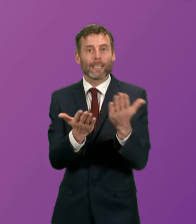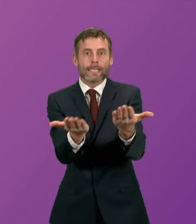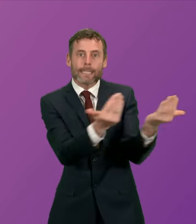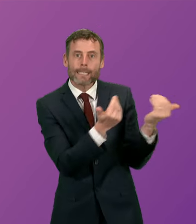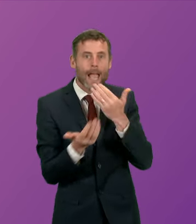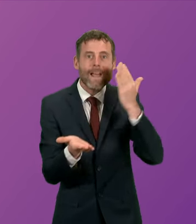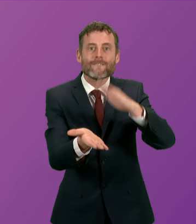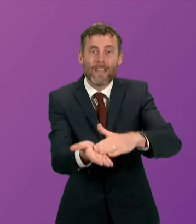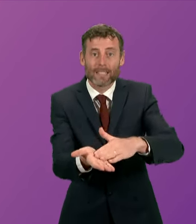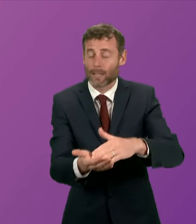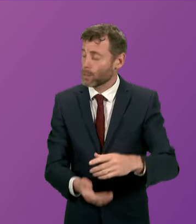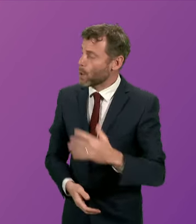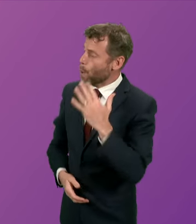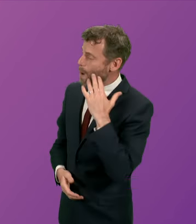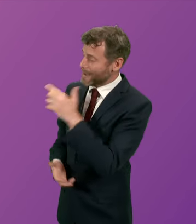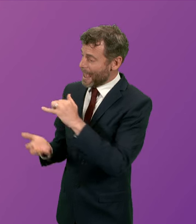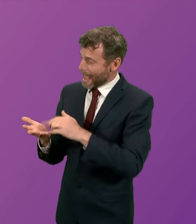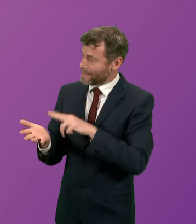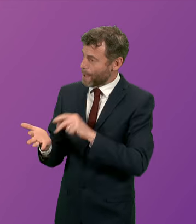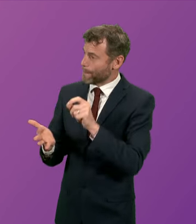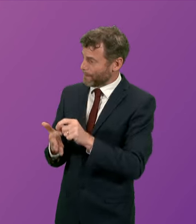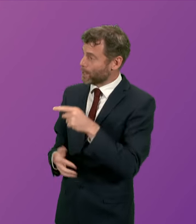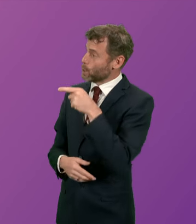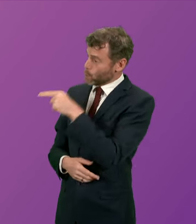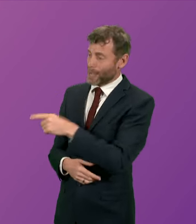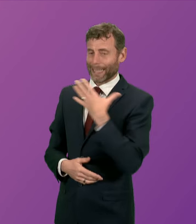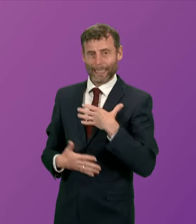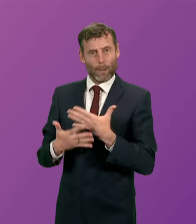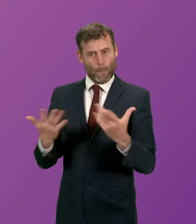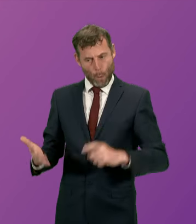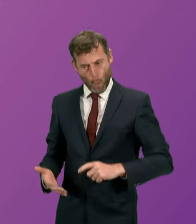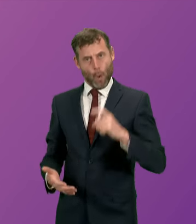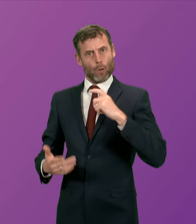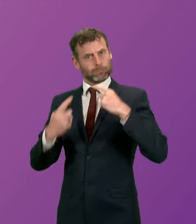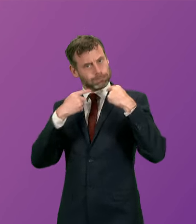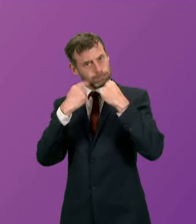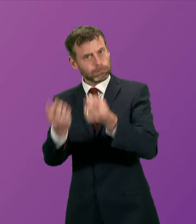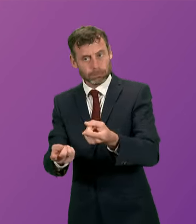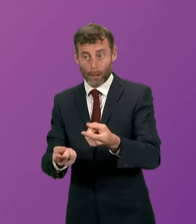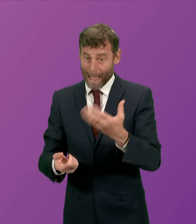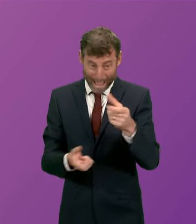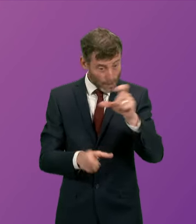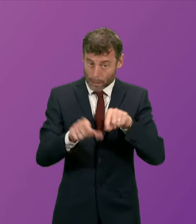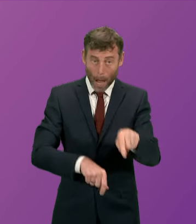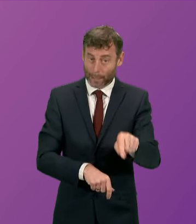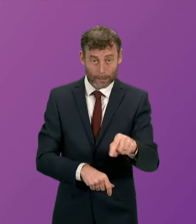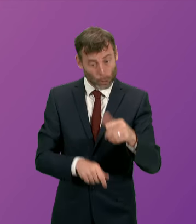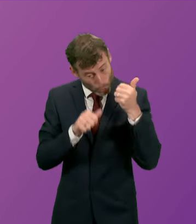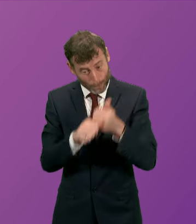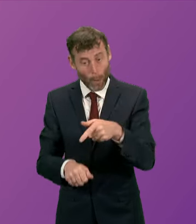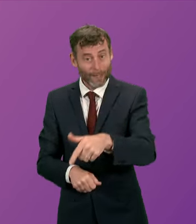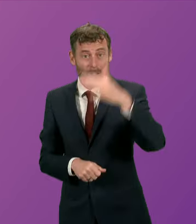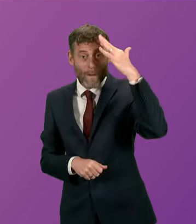behind the science on this and admit that Scotland's future relies on green energy and on Scotland's oil